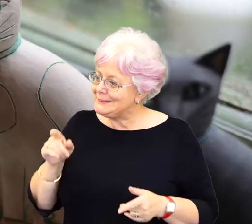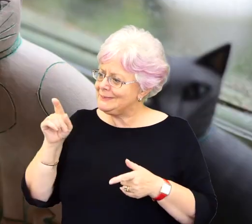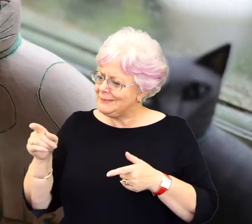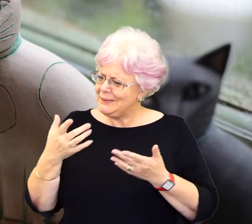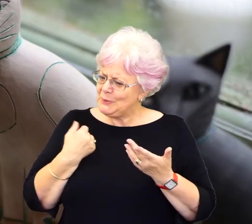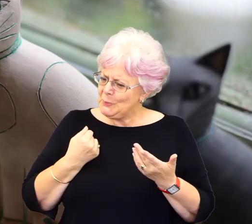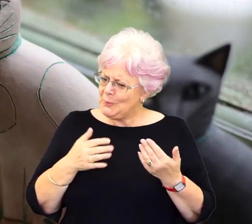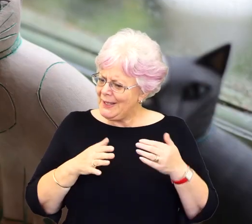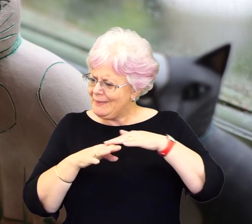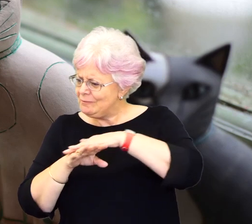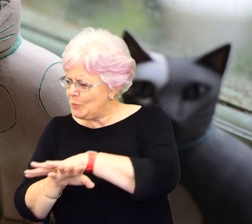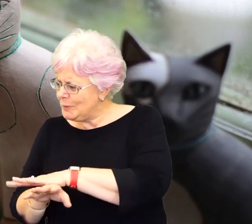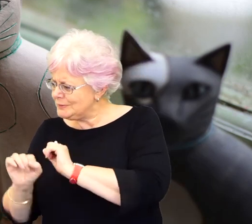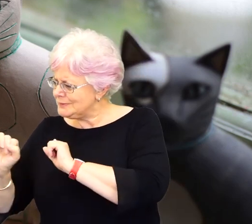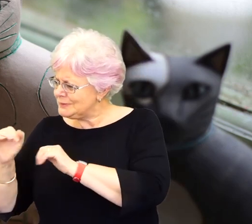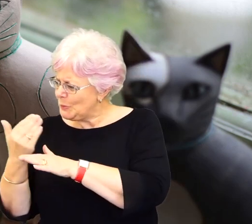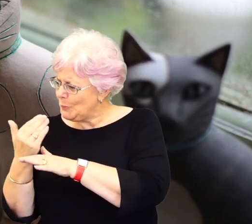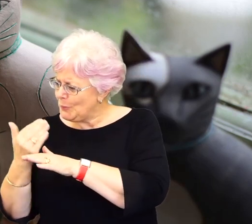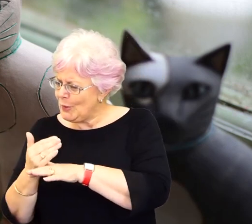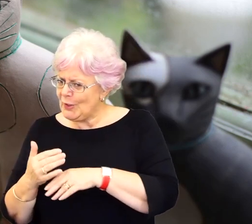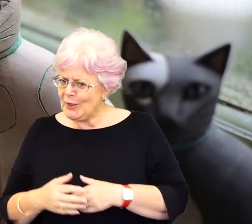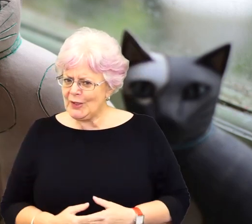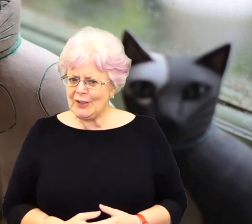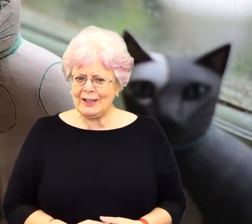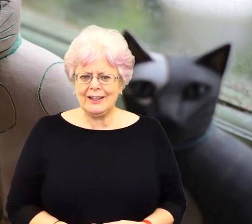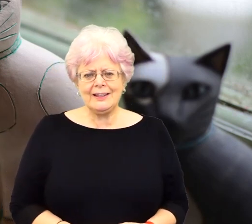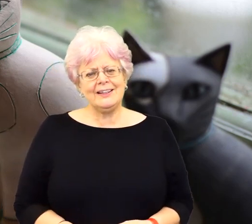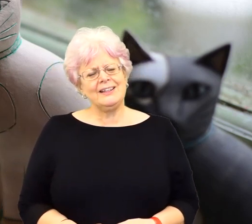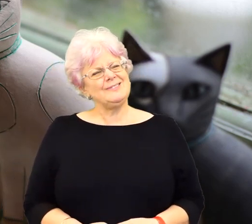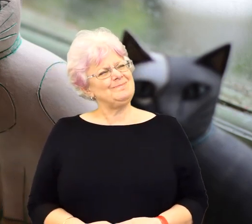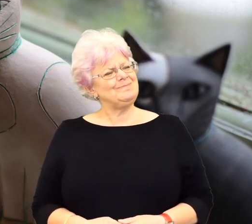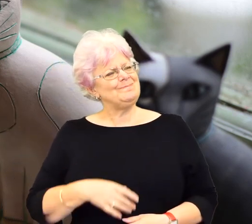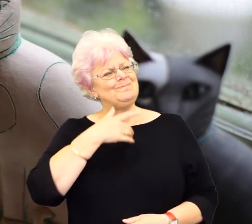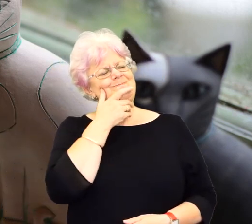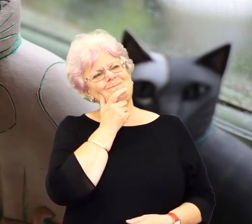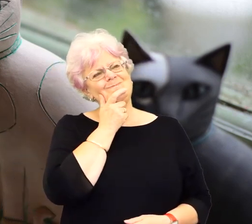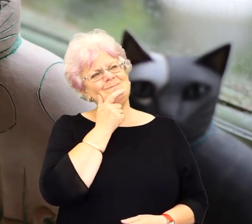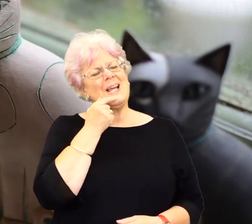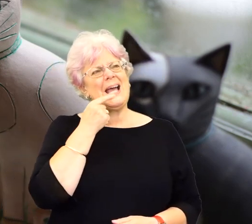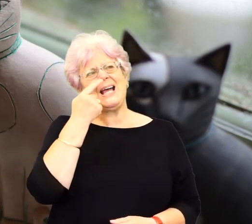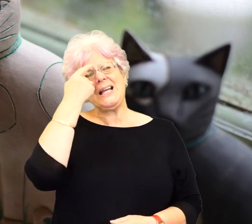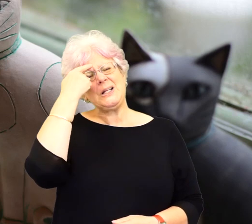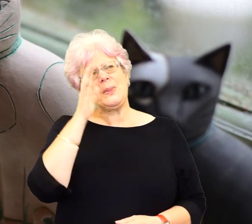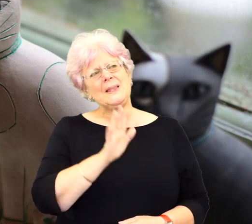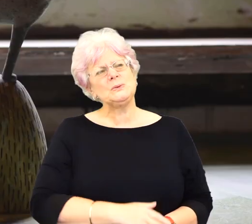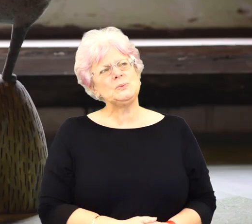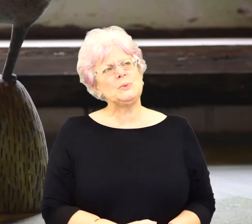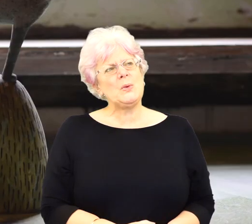um, again, early on sort of infiltrating and influencing what you were making? Or was it all, is it I don't think so. Not at that